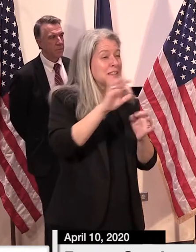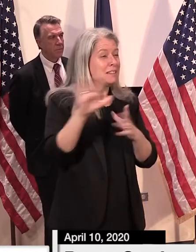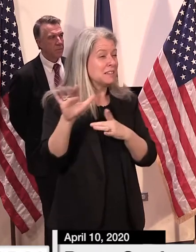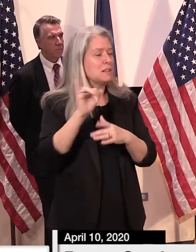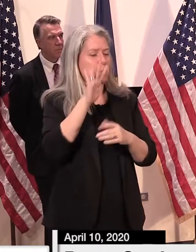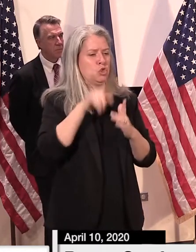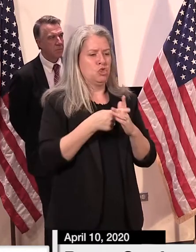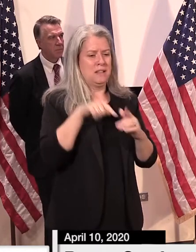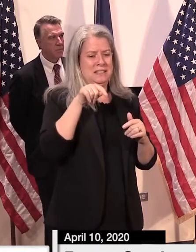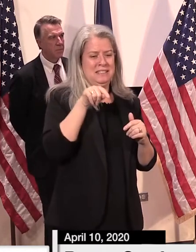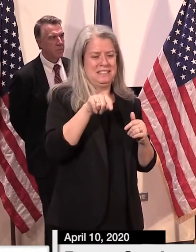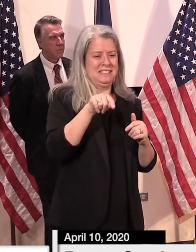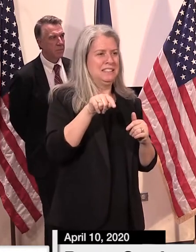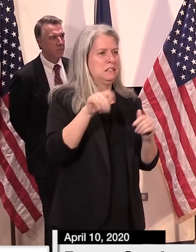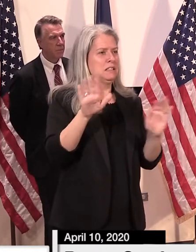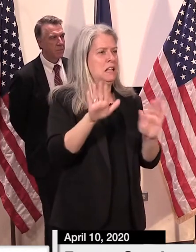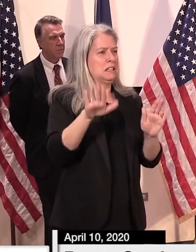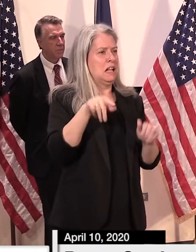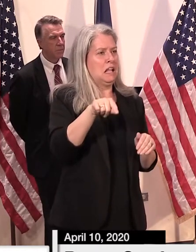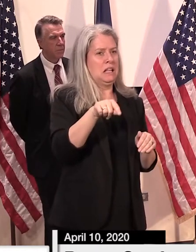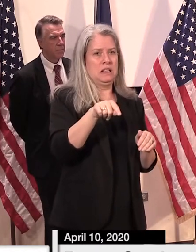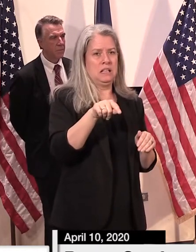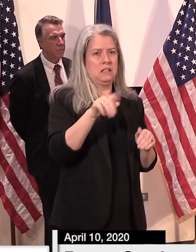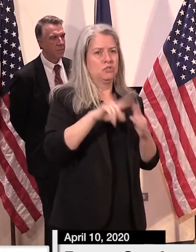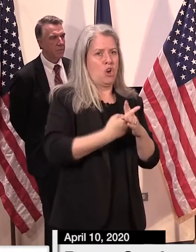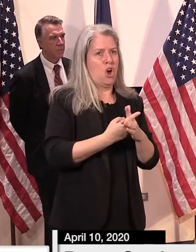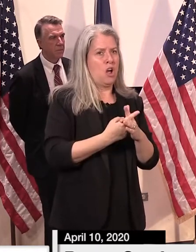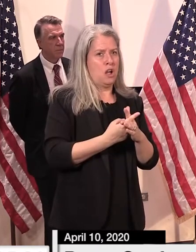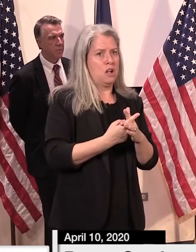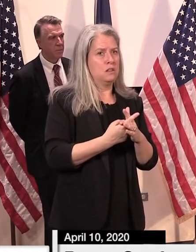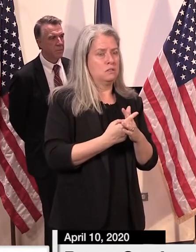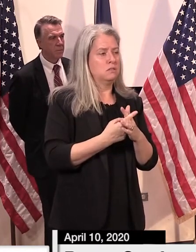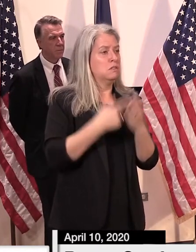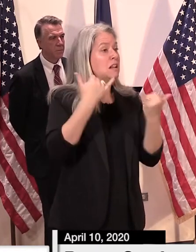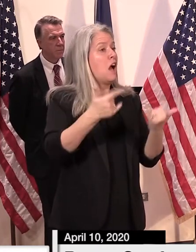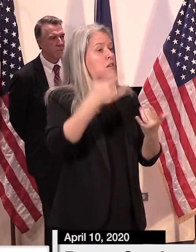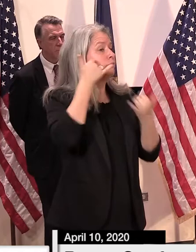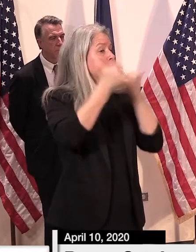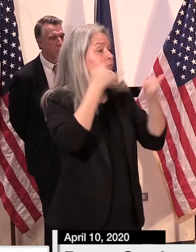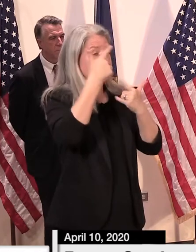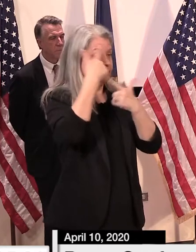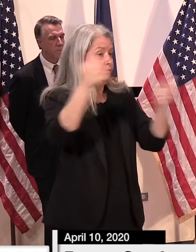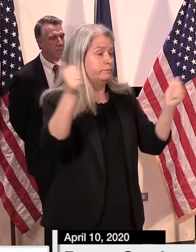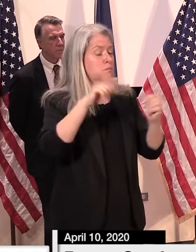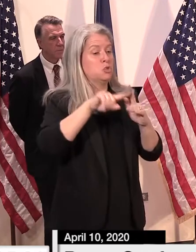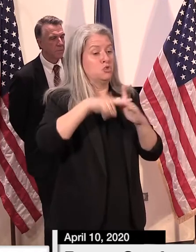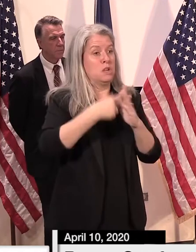of this upcoming Sunday and going forward until otherwise mentioned.